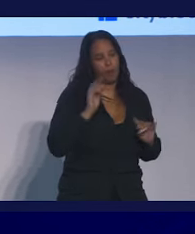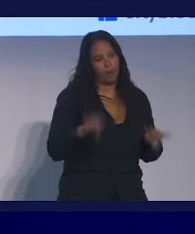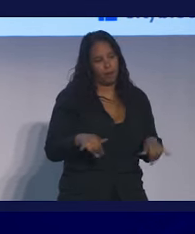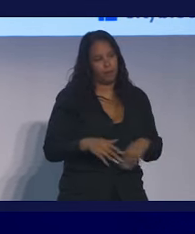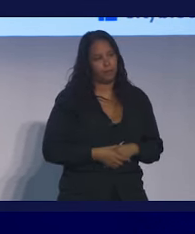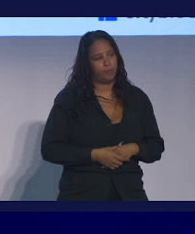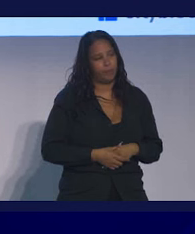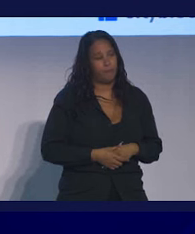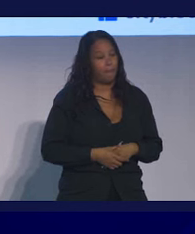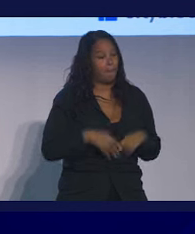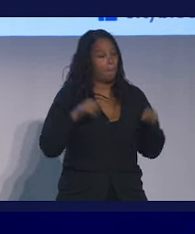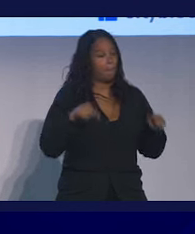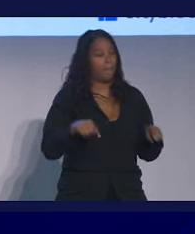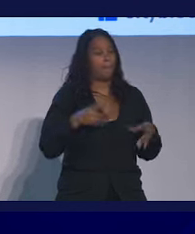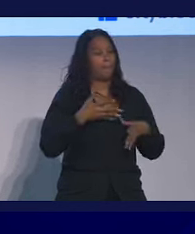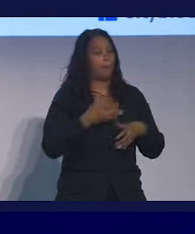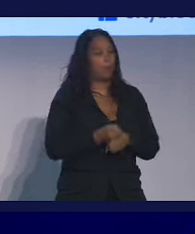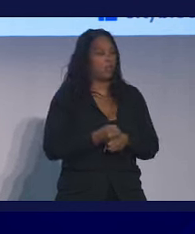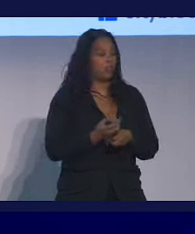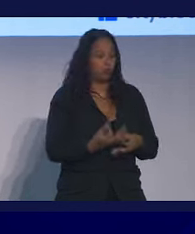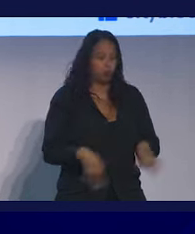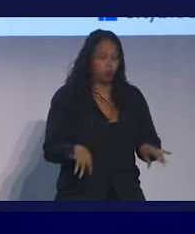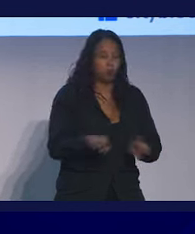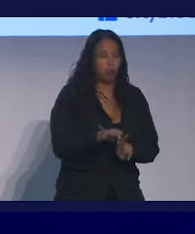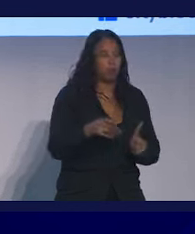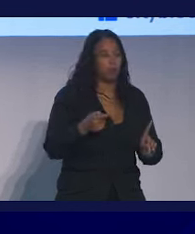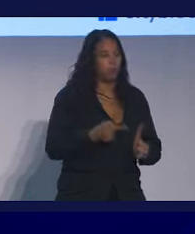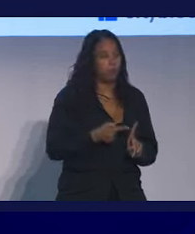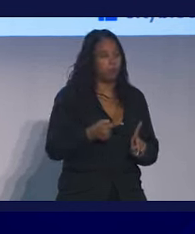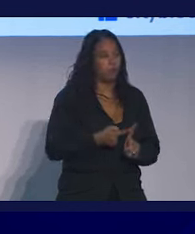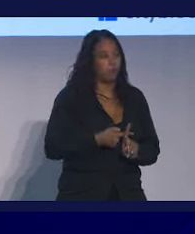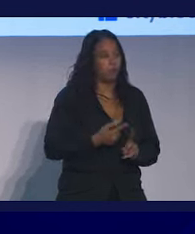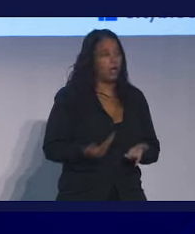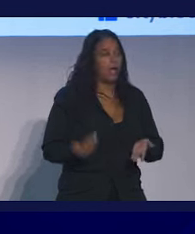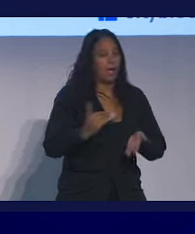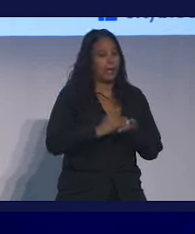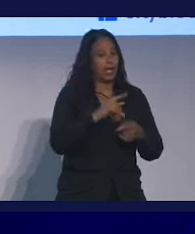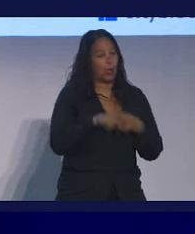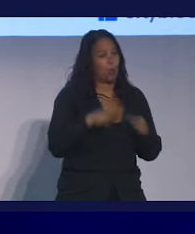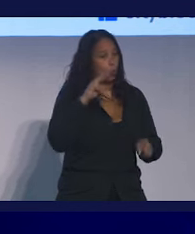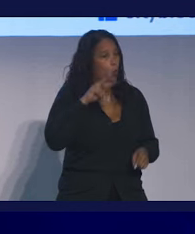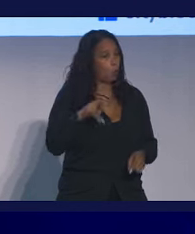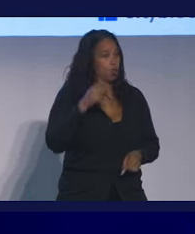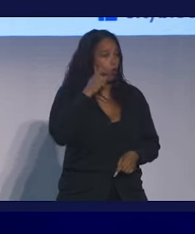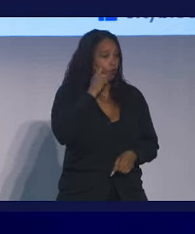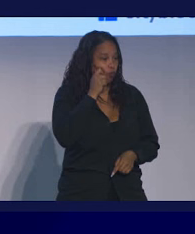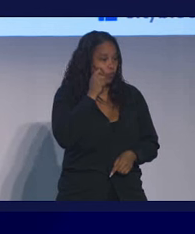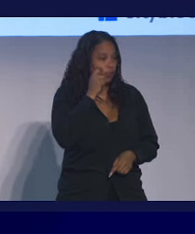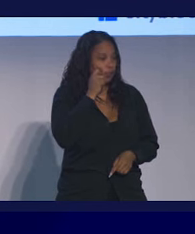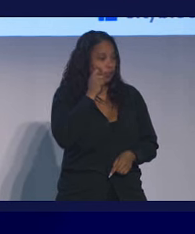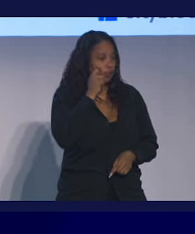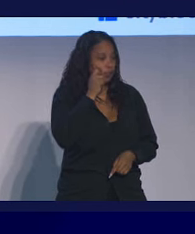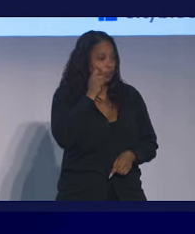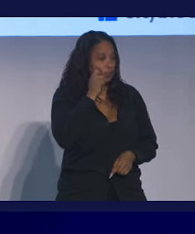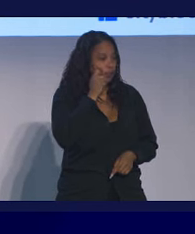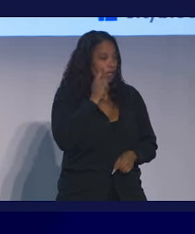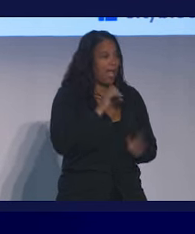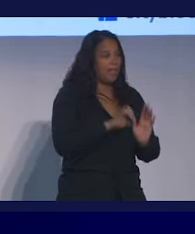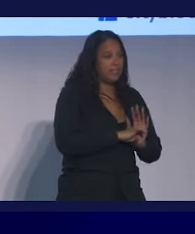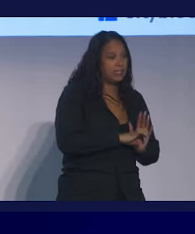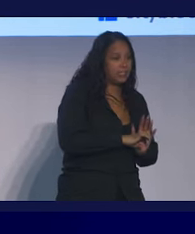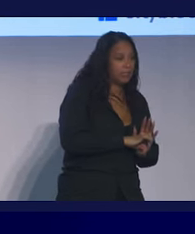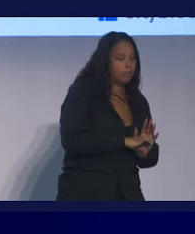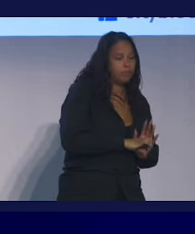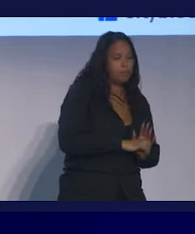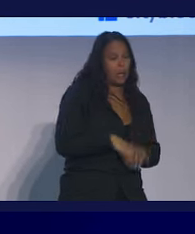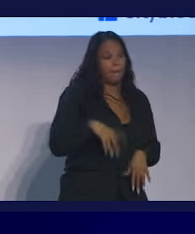This trust is so important. And again, when we look at race and ethnicity, people of color are less likely to report having